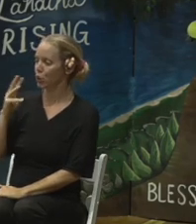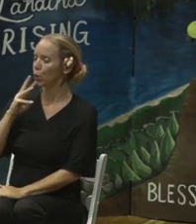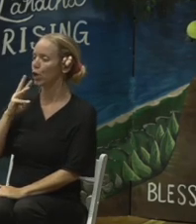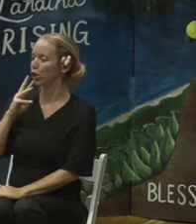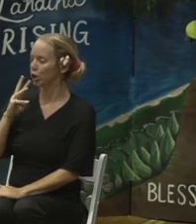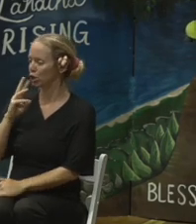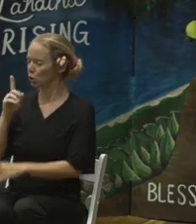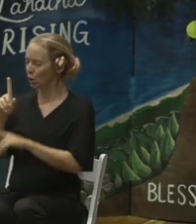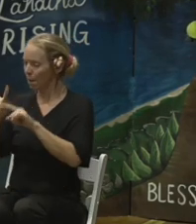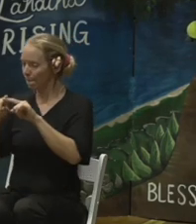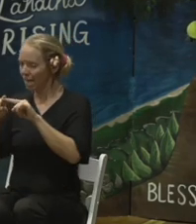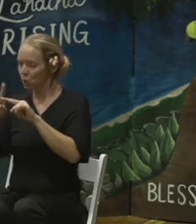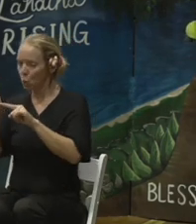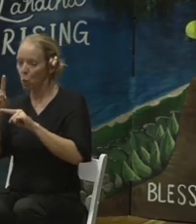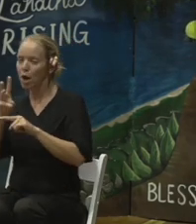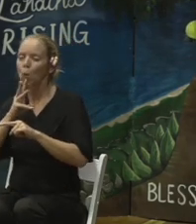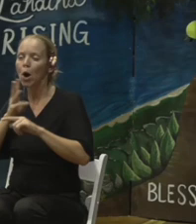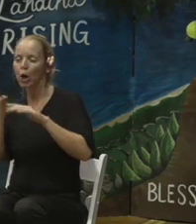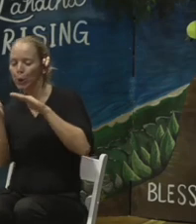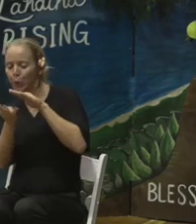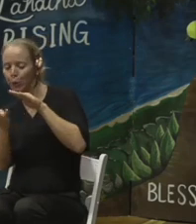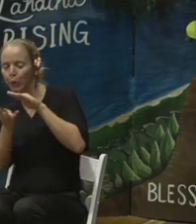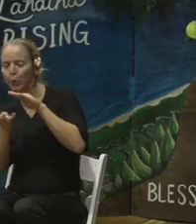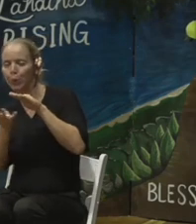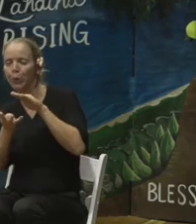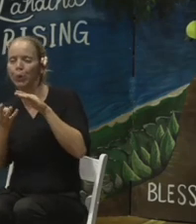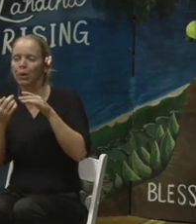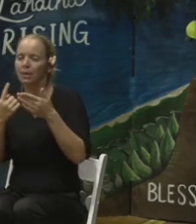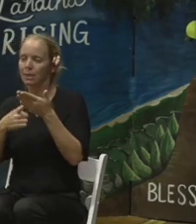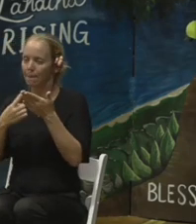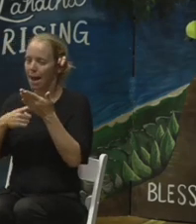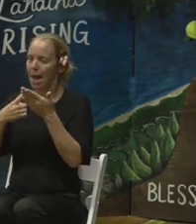This is a duplicate slide of the one I just showed you.